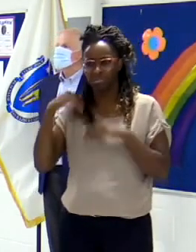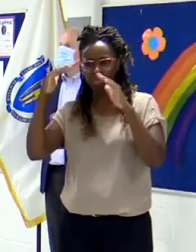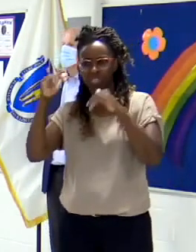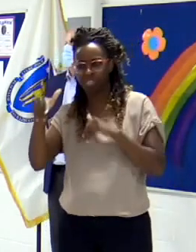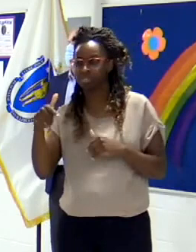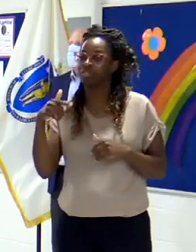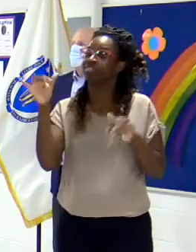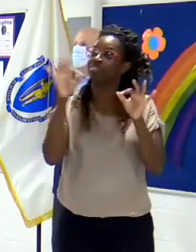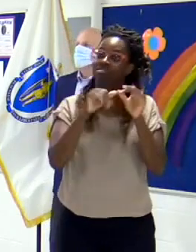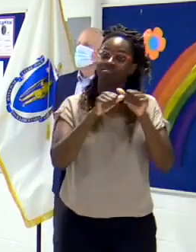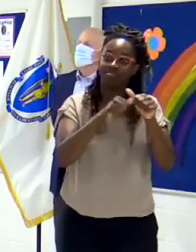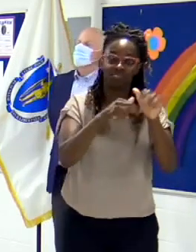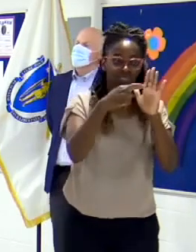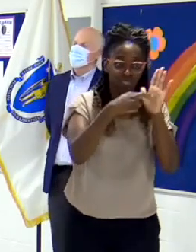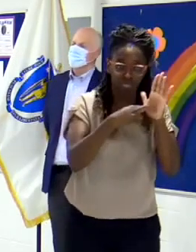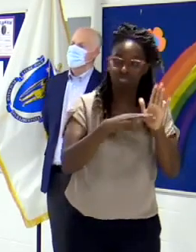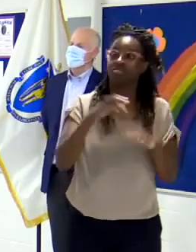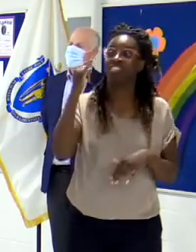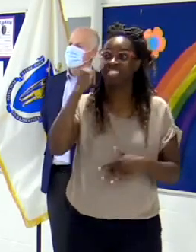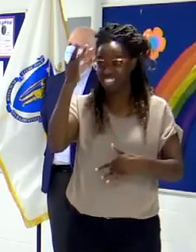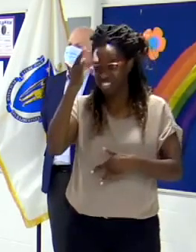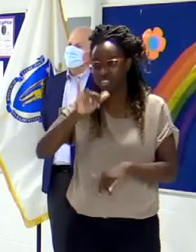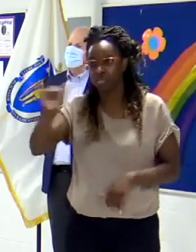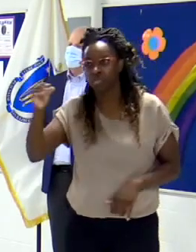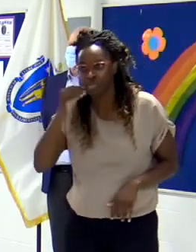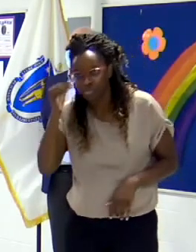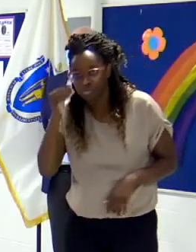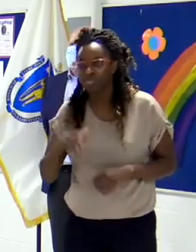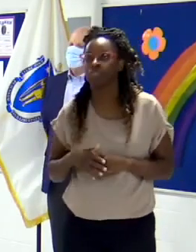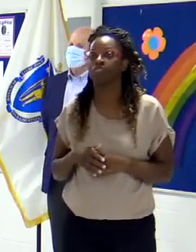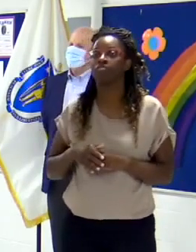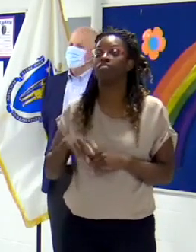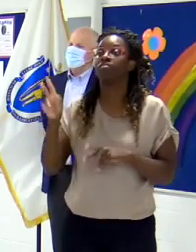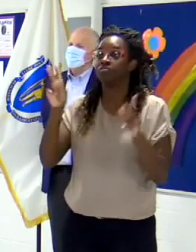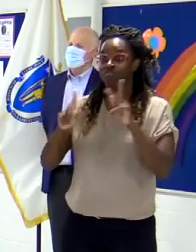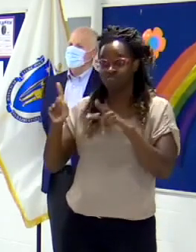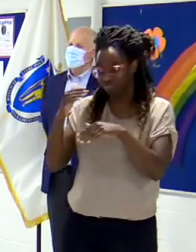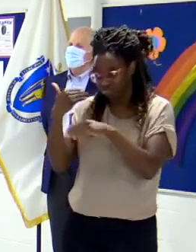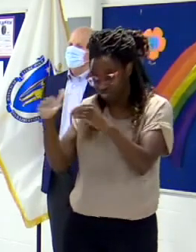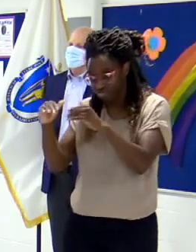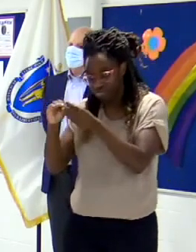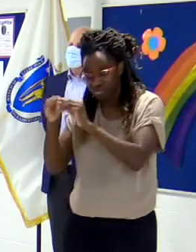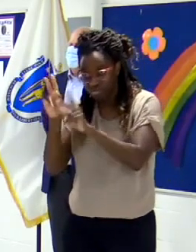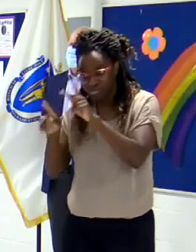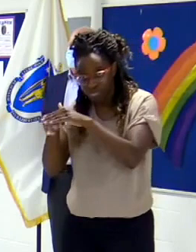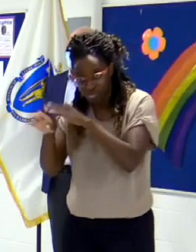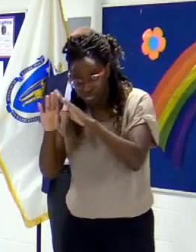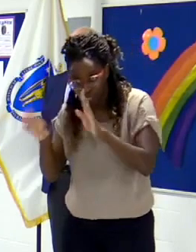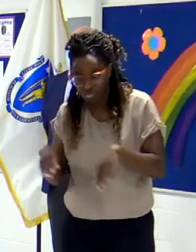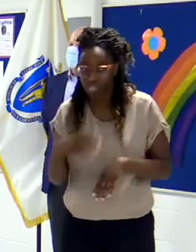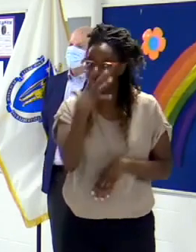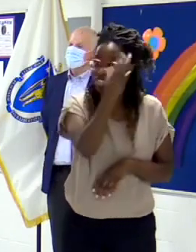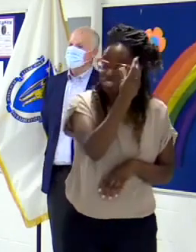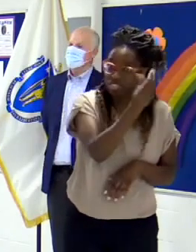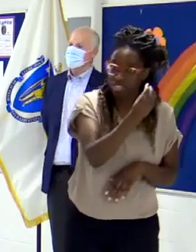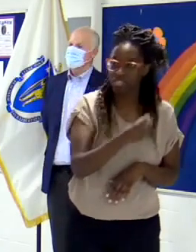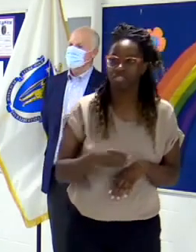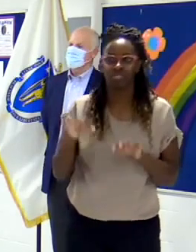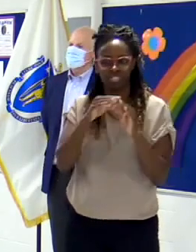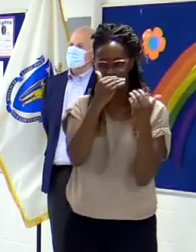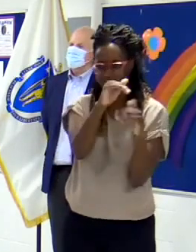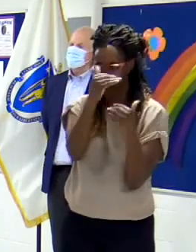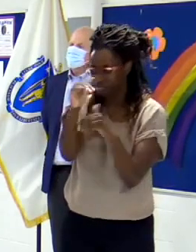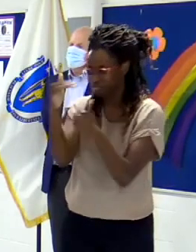and changed some of the rules with respect to outdoor and indoor activity. But the big message